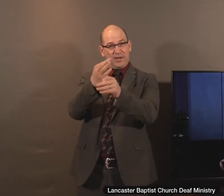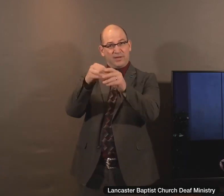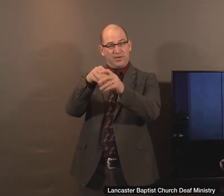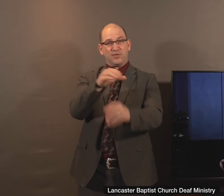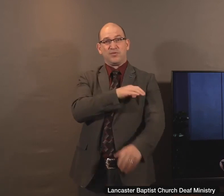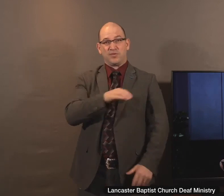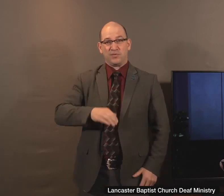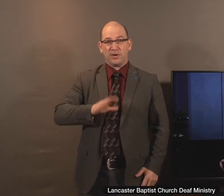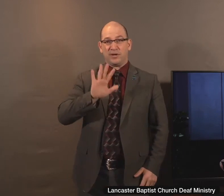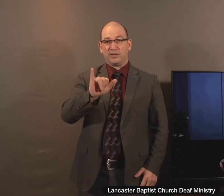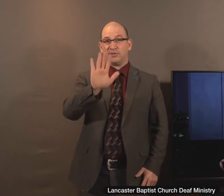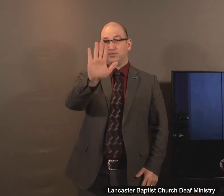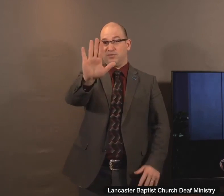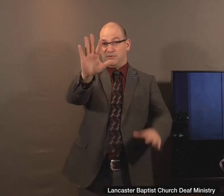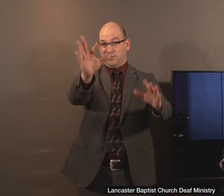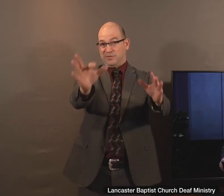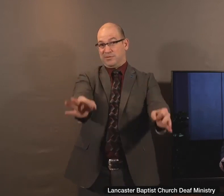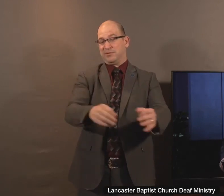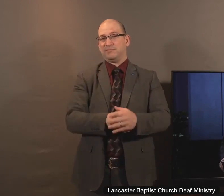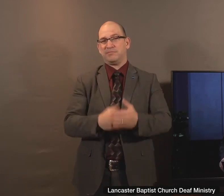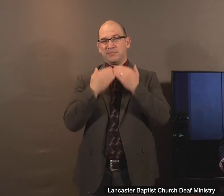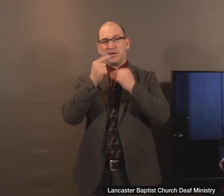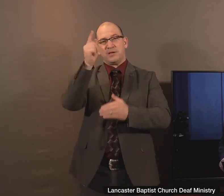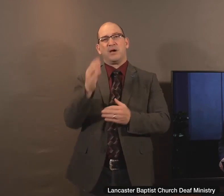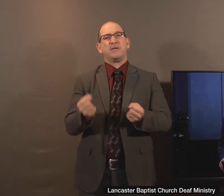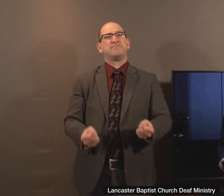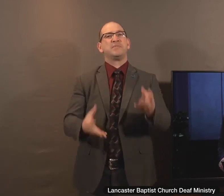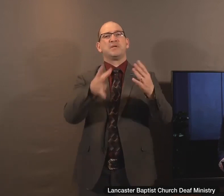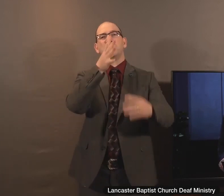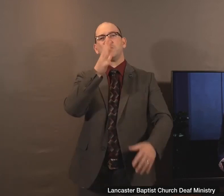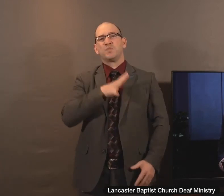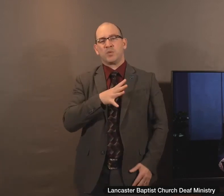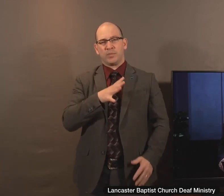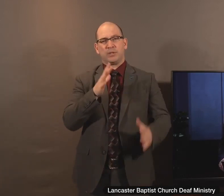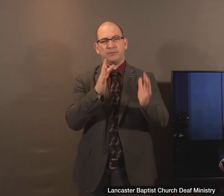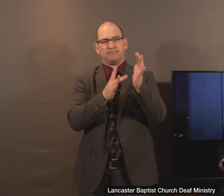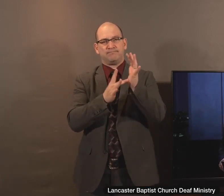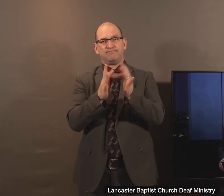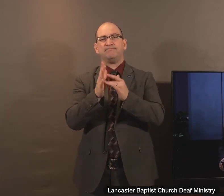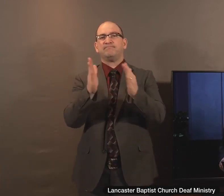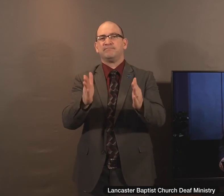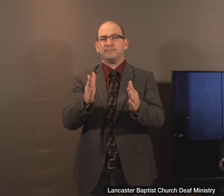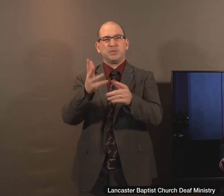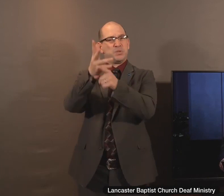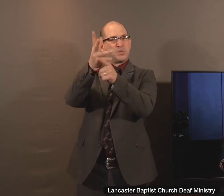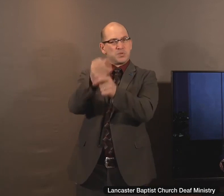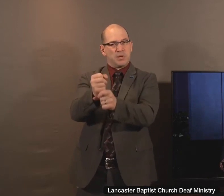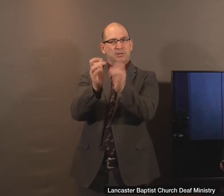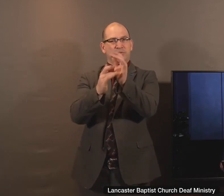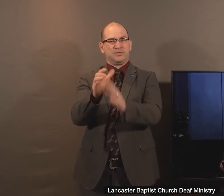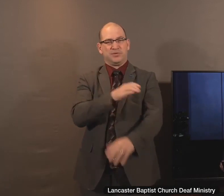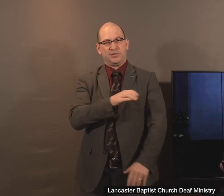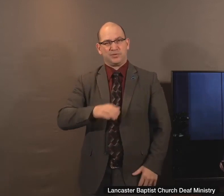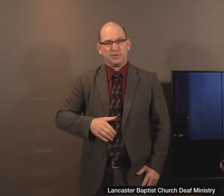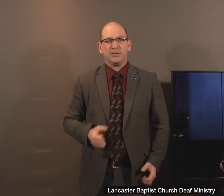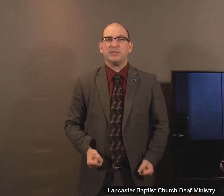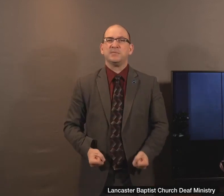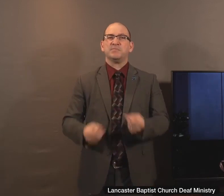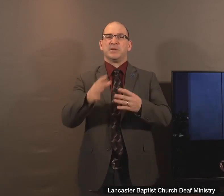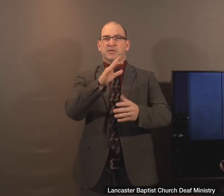choice. Thank God for many Christian mothers who have put their faith in Christ. And there are many today who scoff at